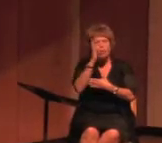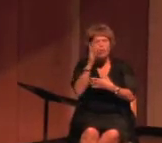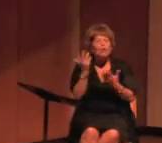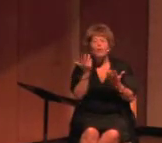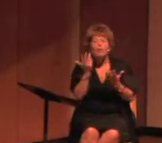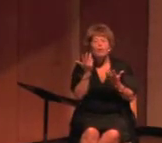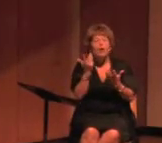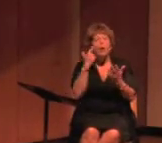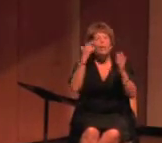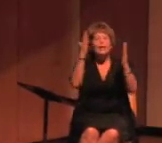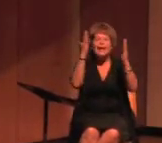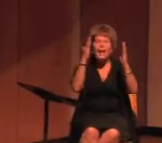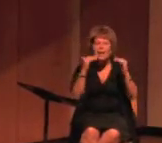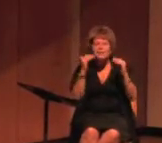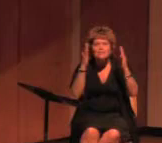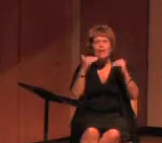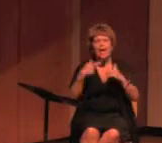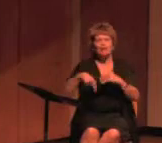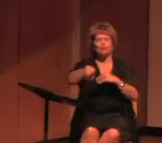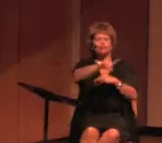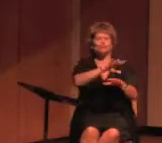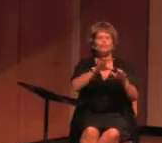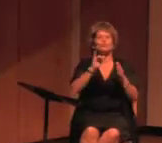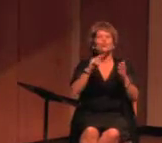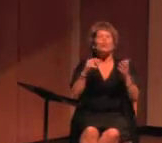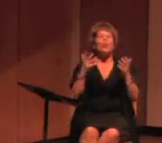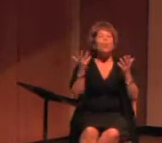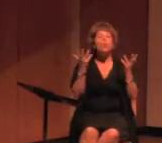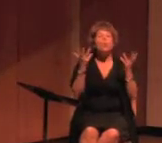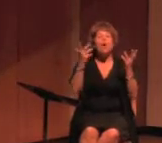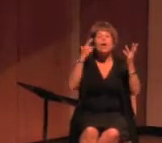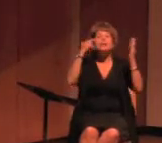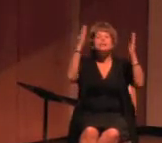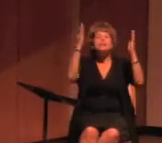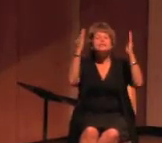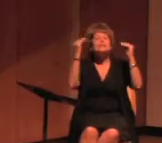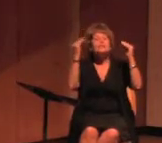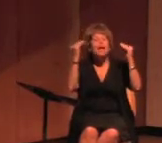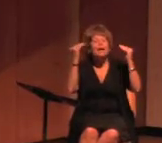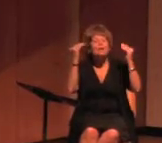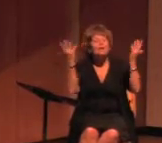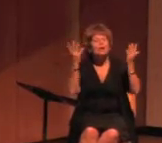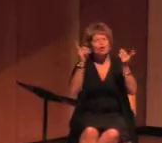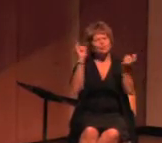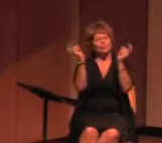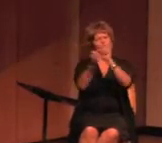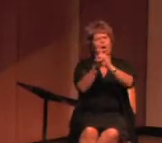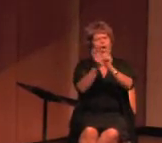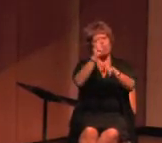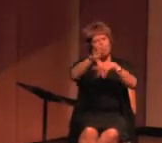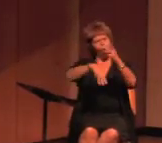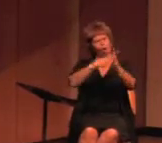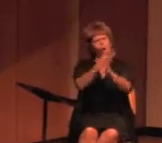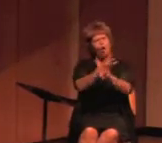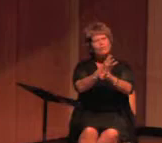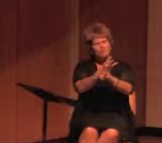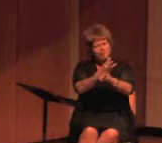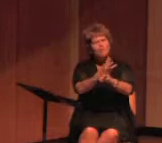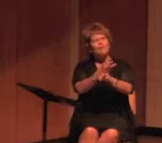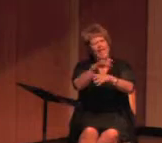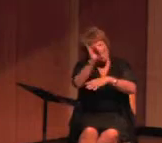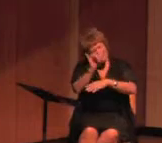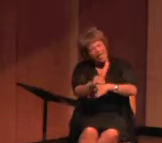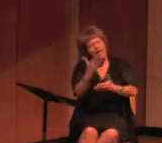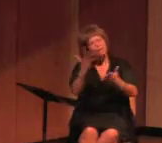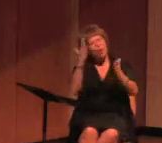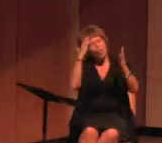And we expect you to do that. We expect you to change the world. That is what